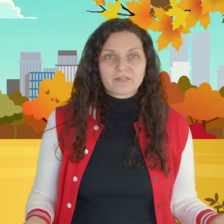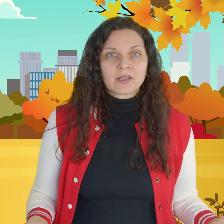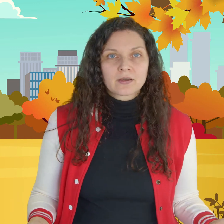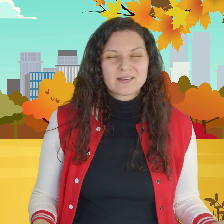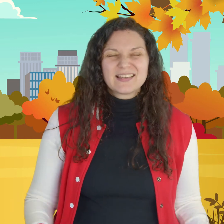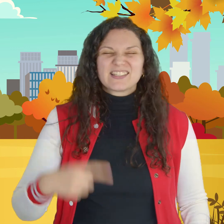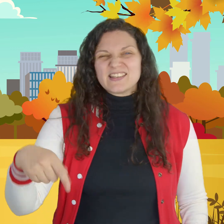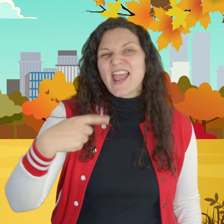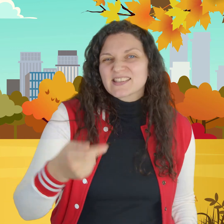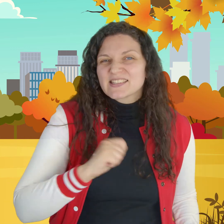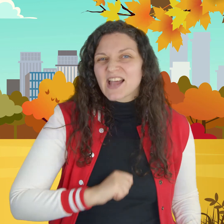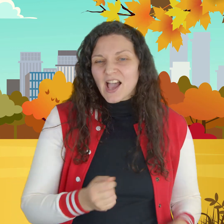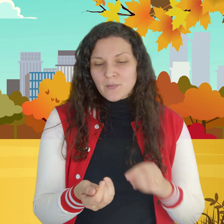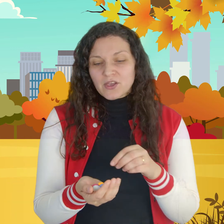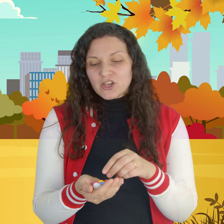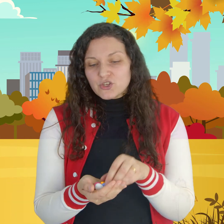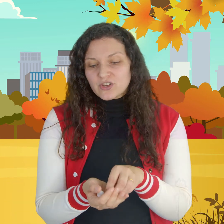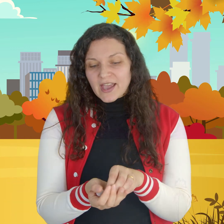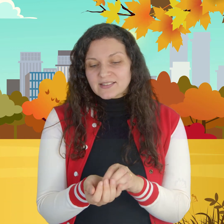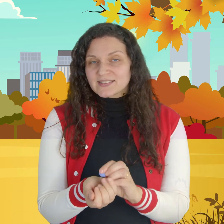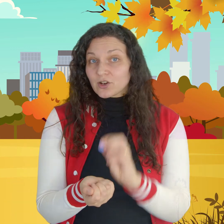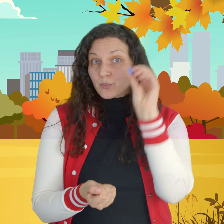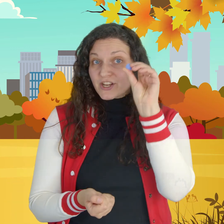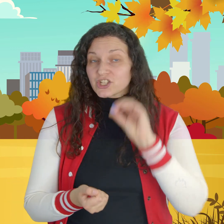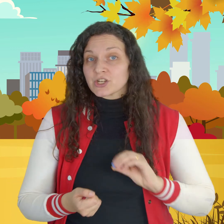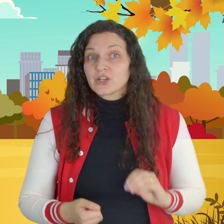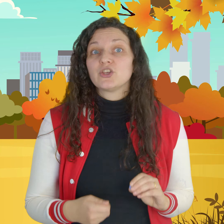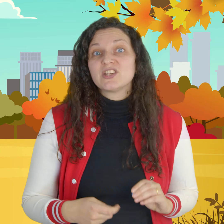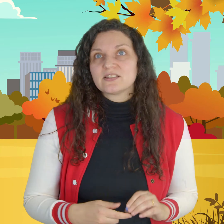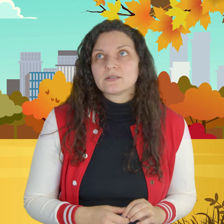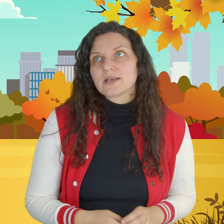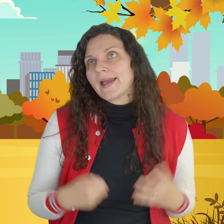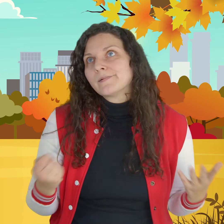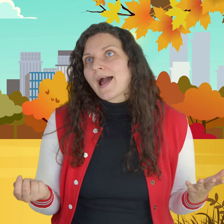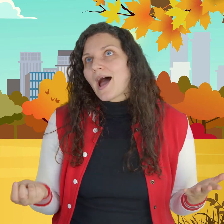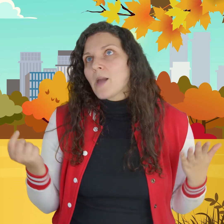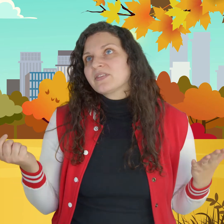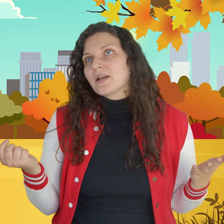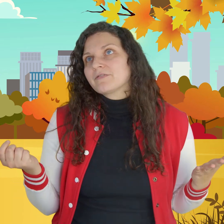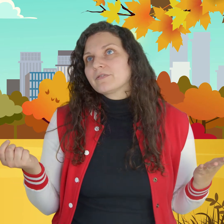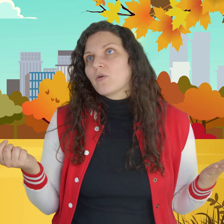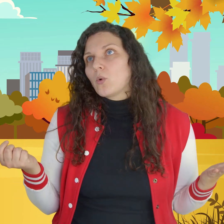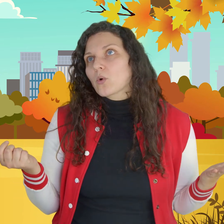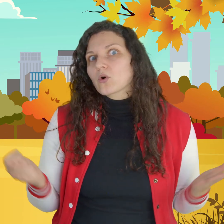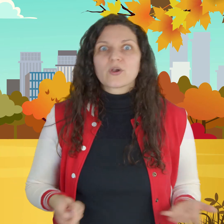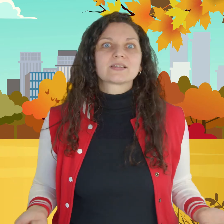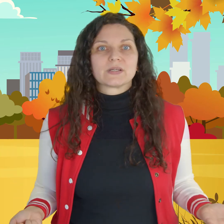the next time you get celebration you need to say I'm thankful for Christmas